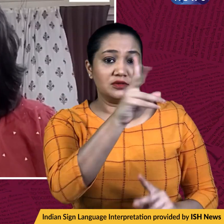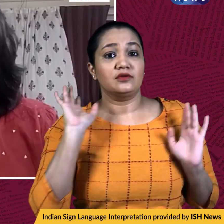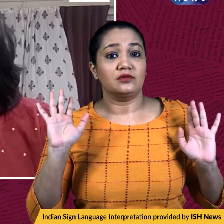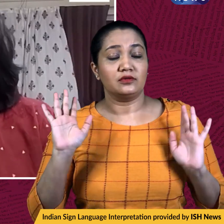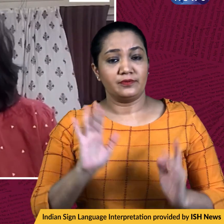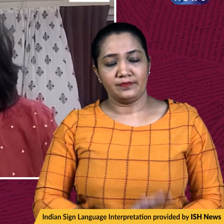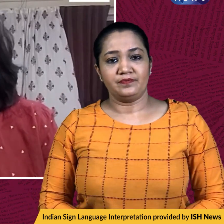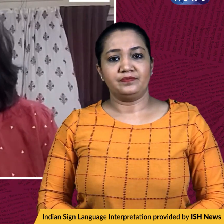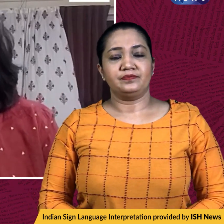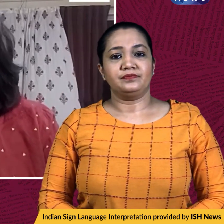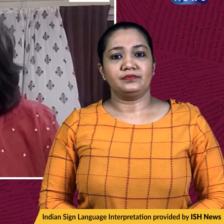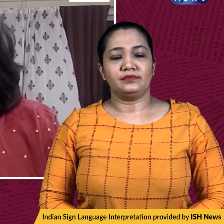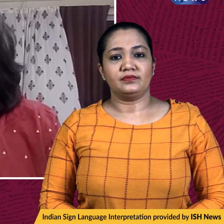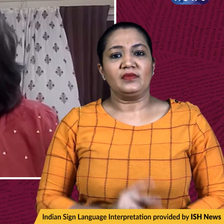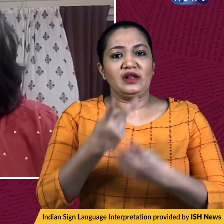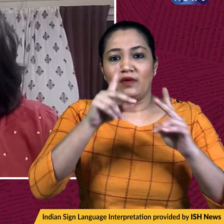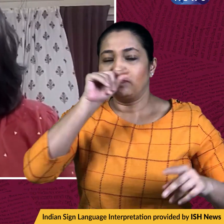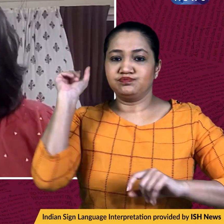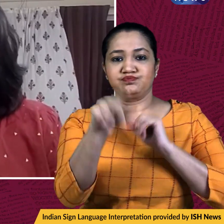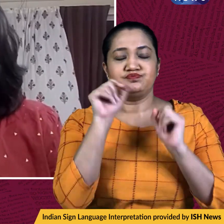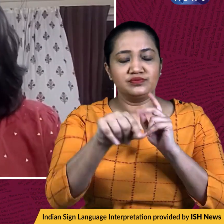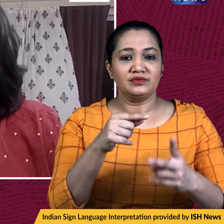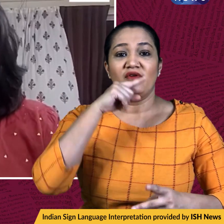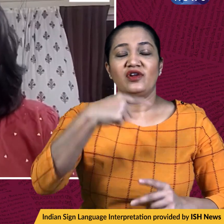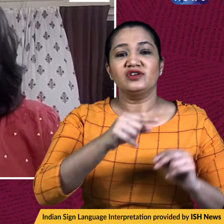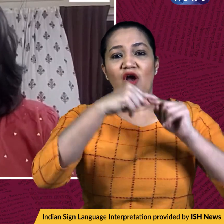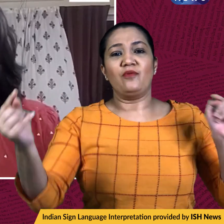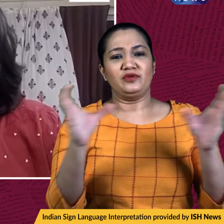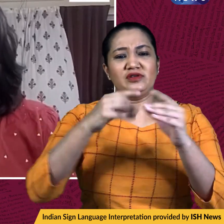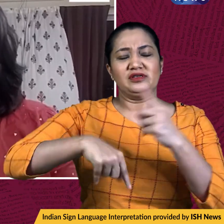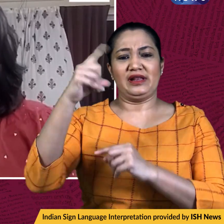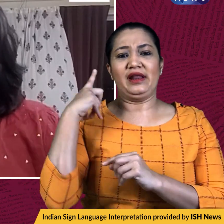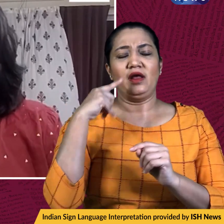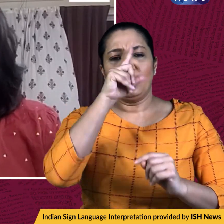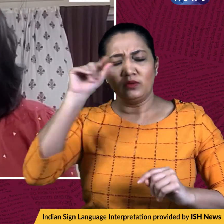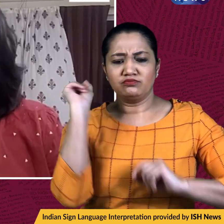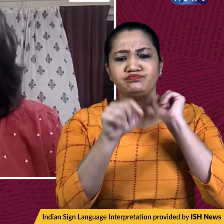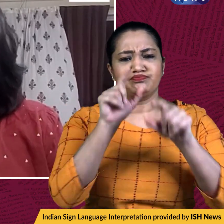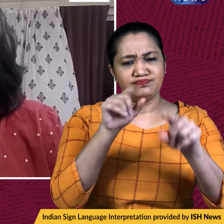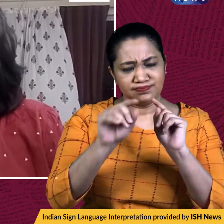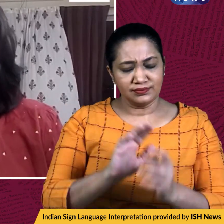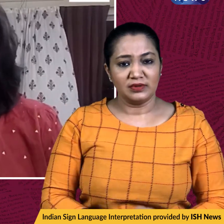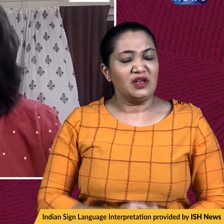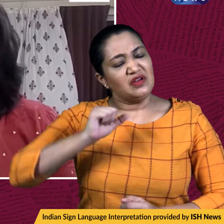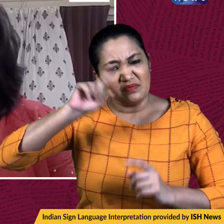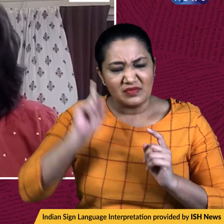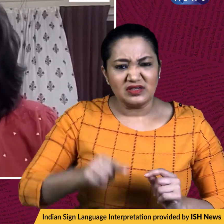In the meantime, in a series of tweets, Russian opposition leader has called for protests across